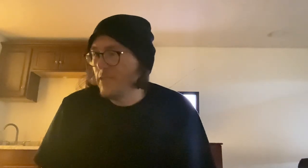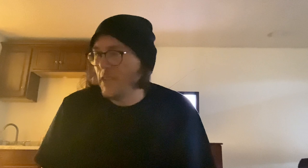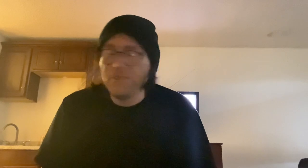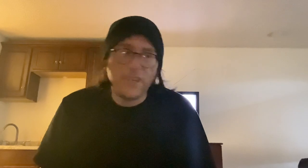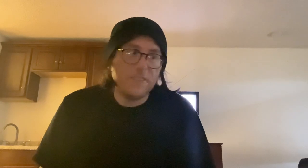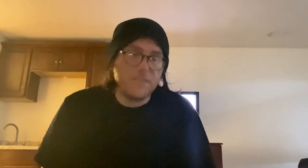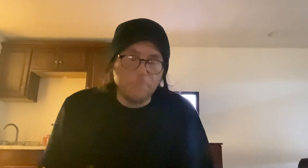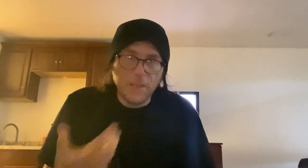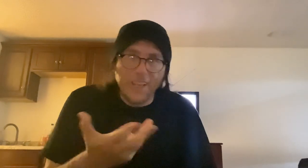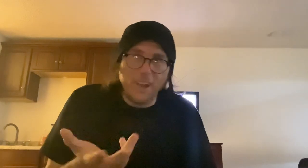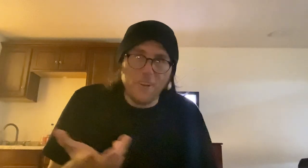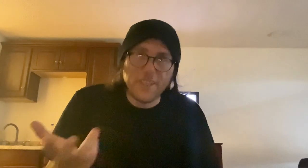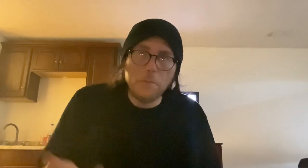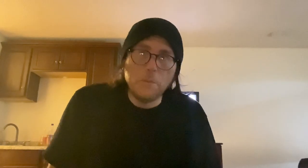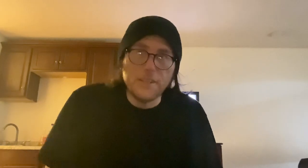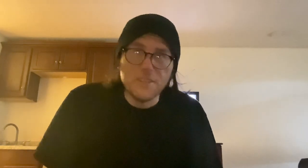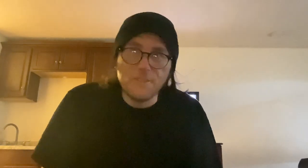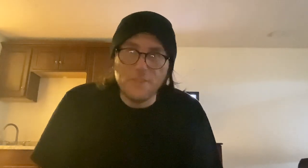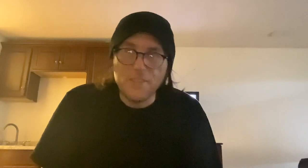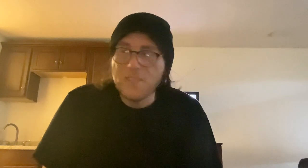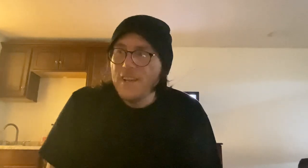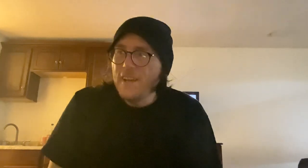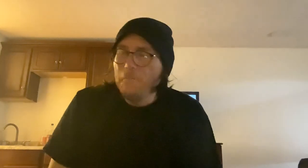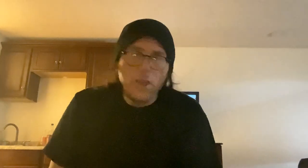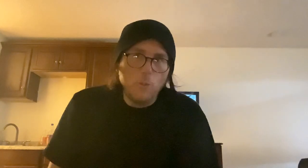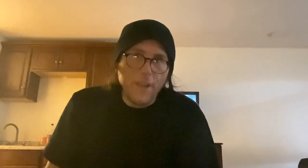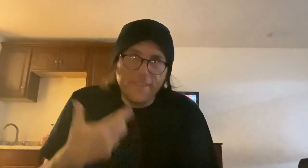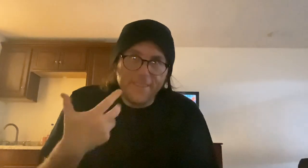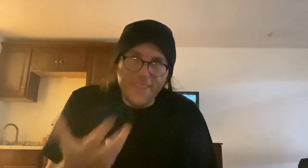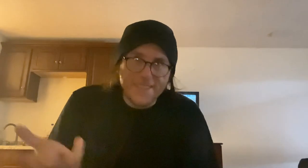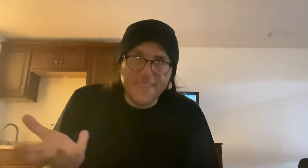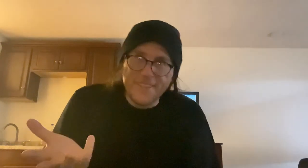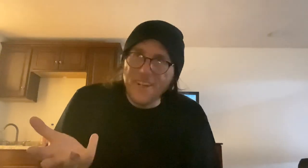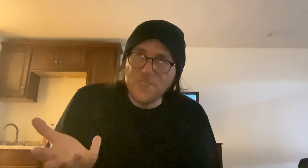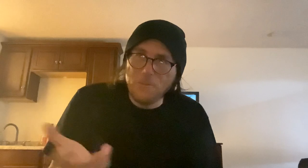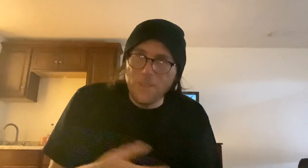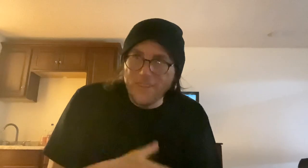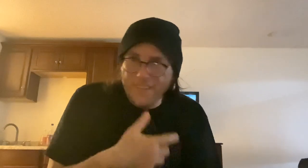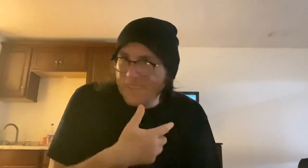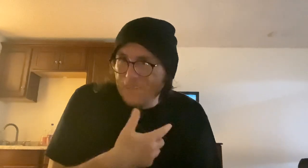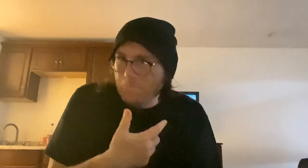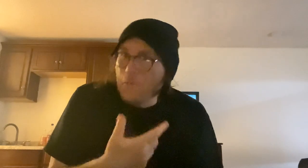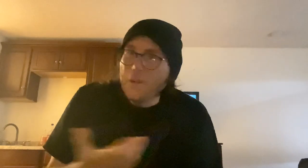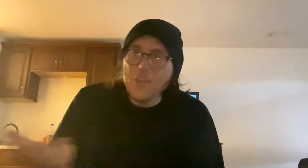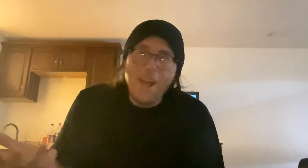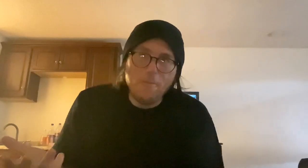You know, like demeaning our capabilities of doing this. By the way, this is also within pretty much every